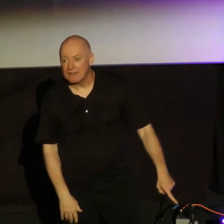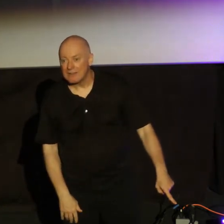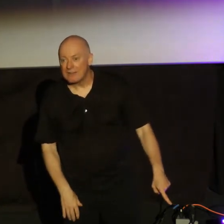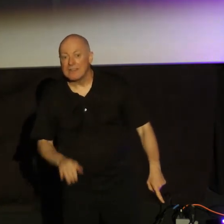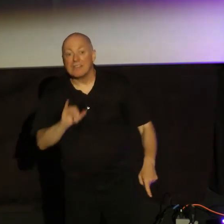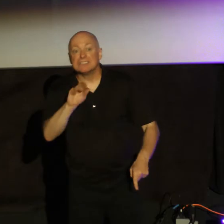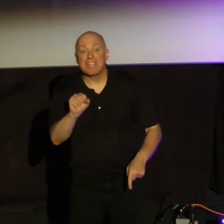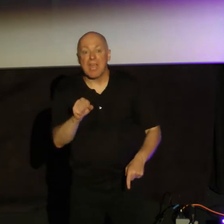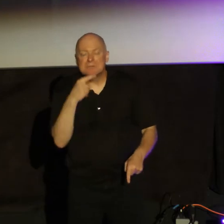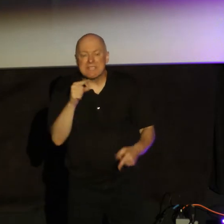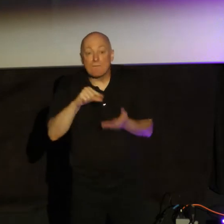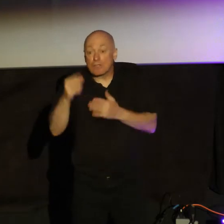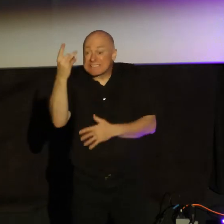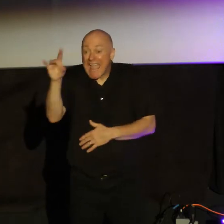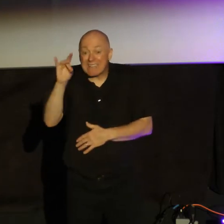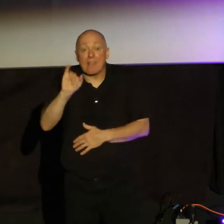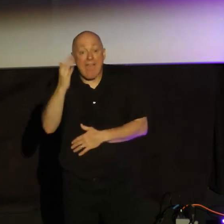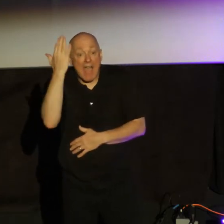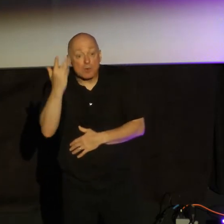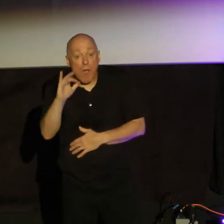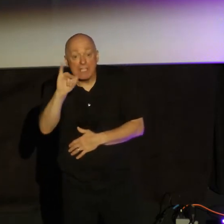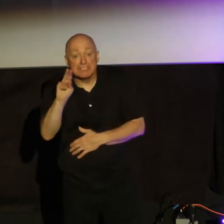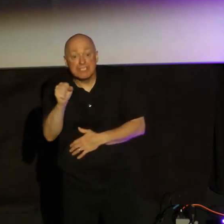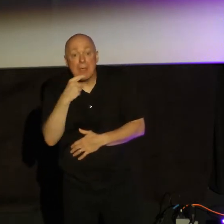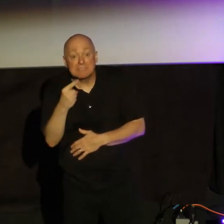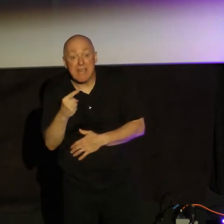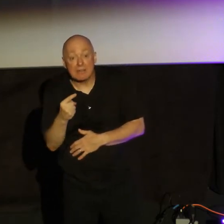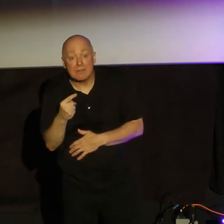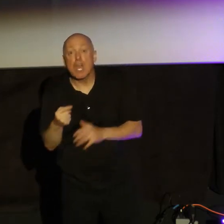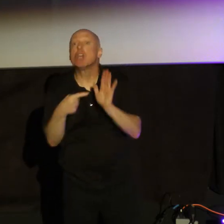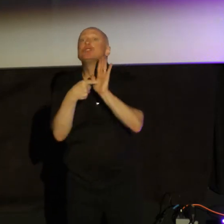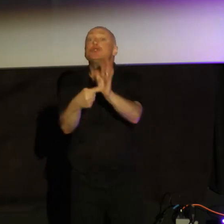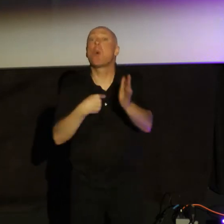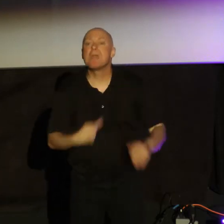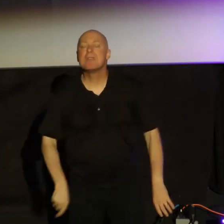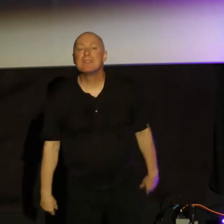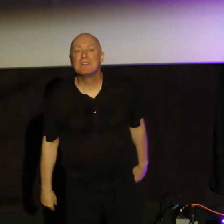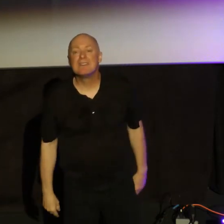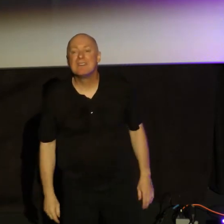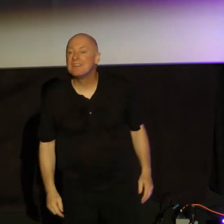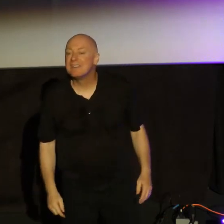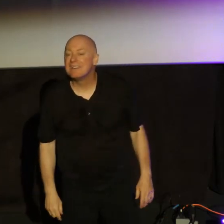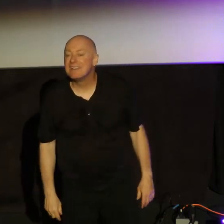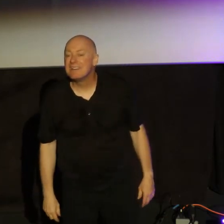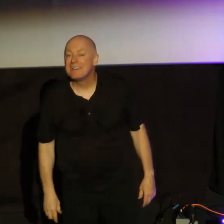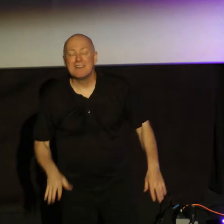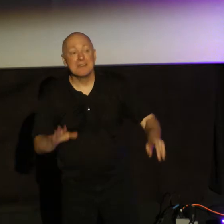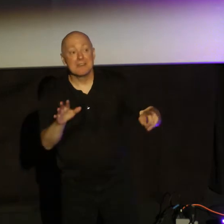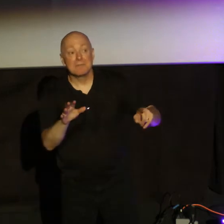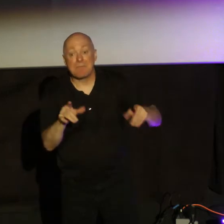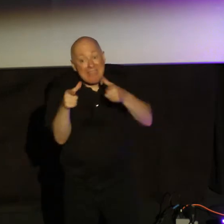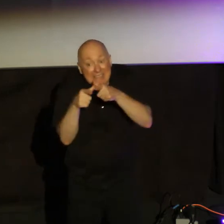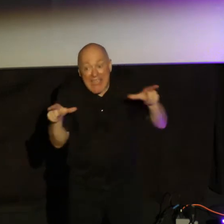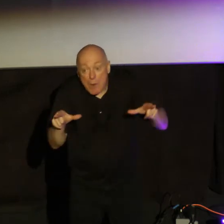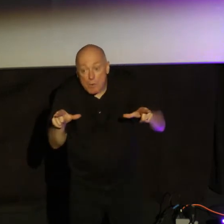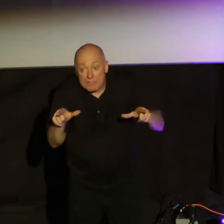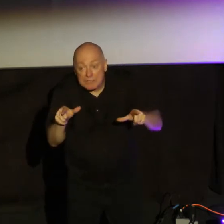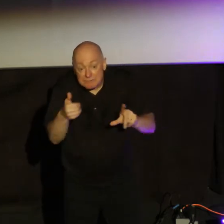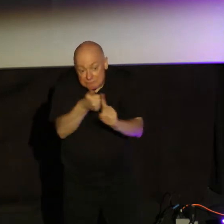Verse 18, this is why James says, he says, show me. And the language he uses here is basically